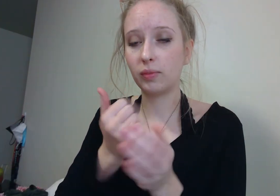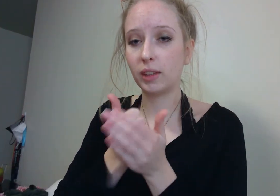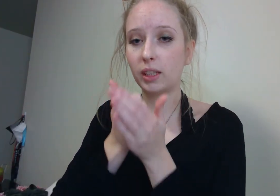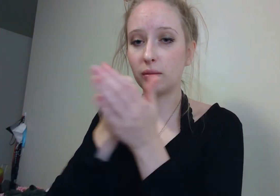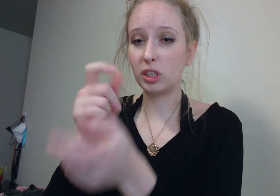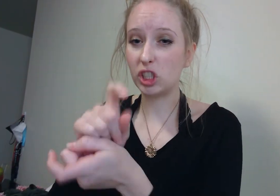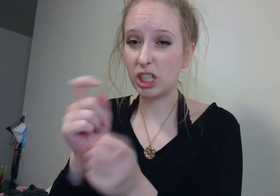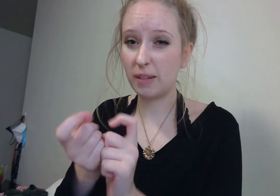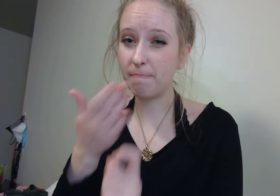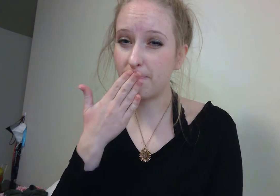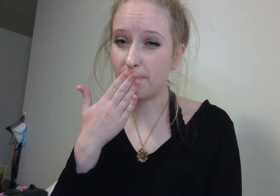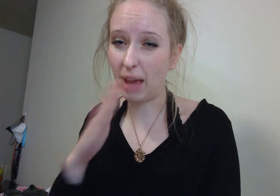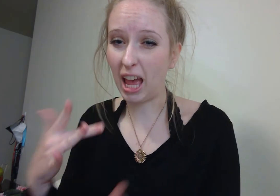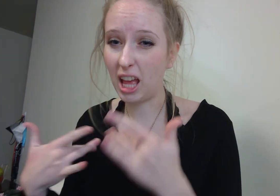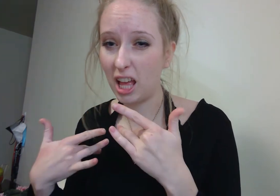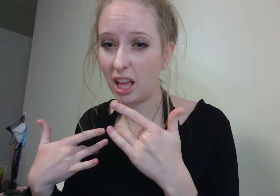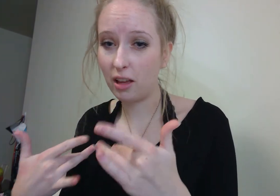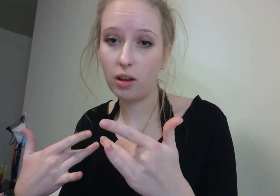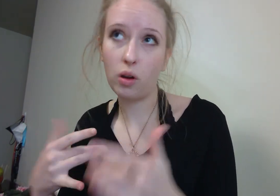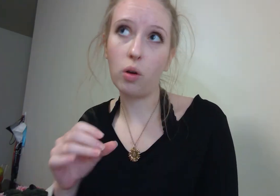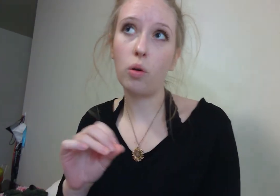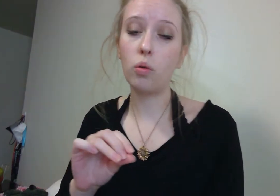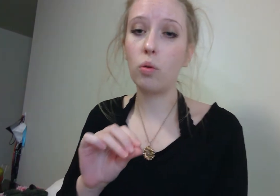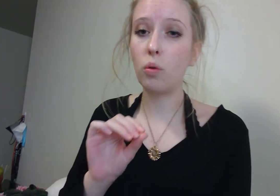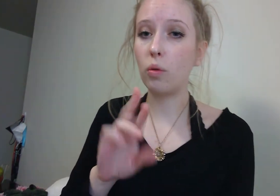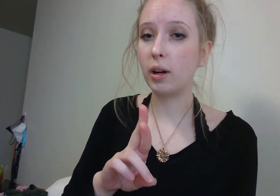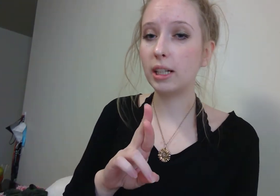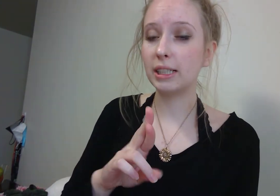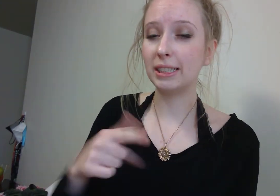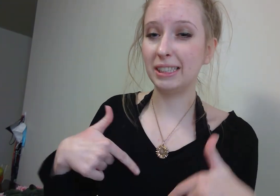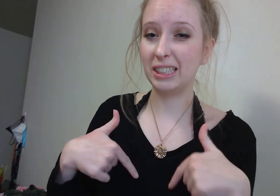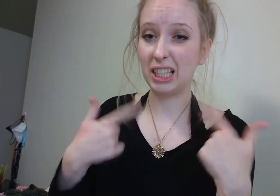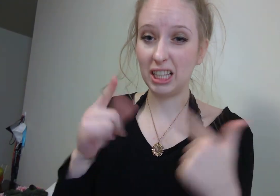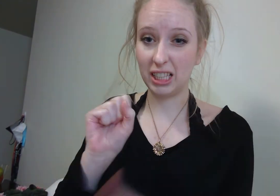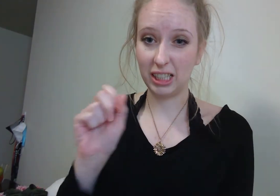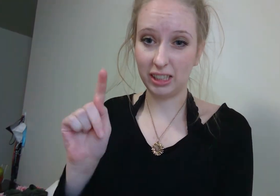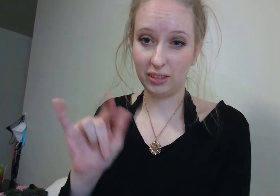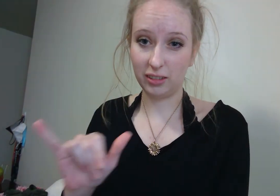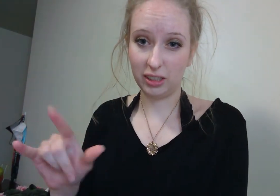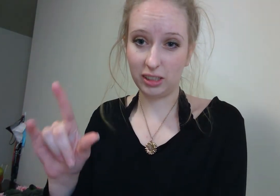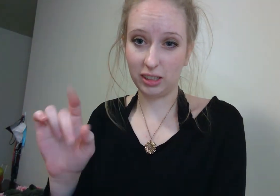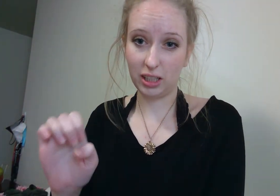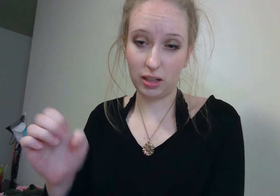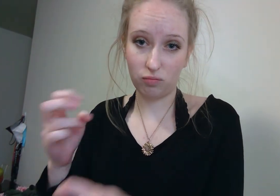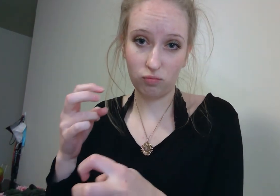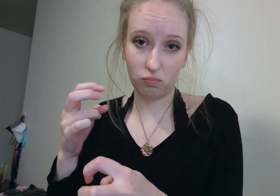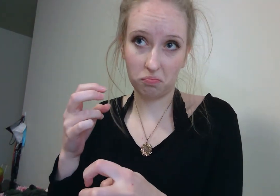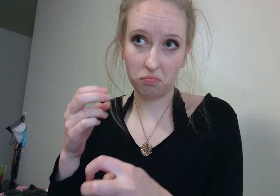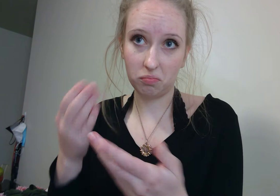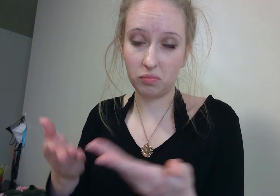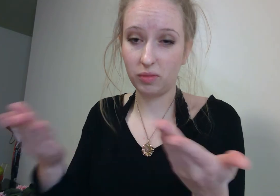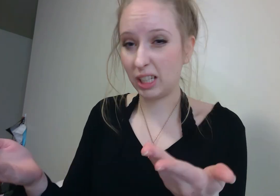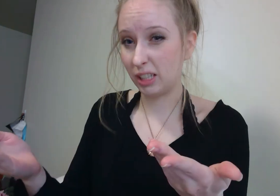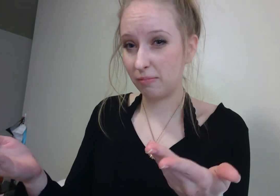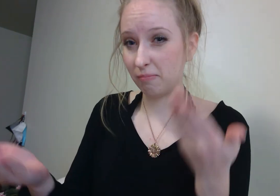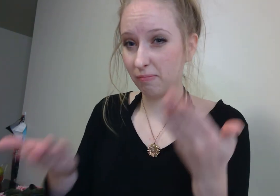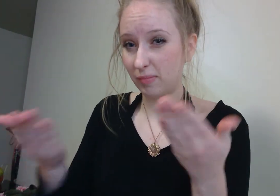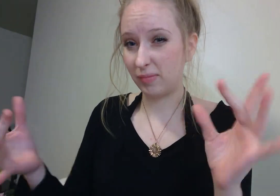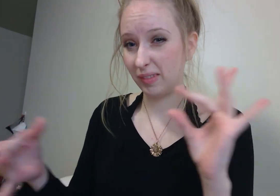lifestyle problems that may be affecting their physical health. Community health psychology focuses on